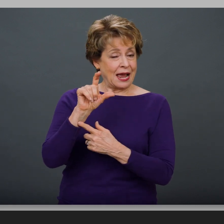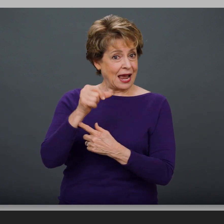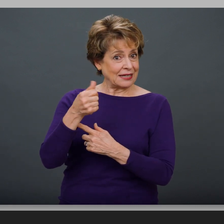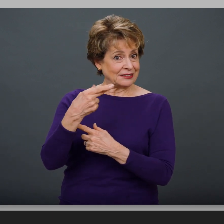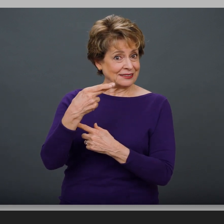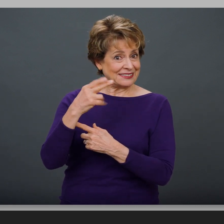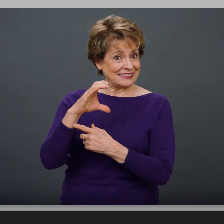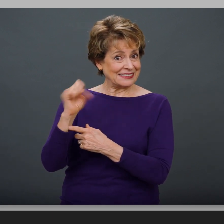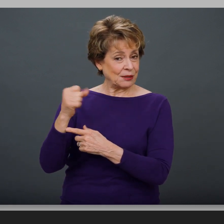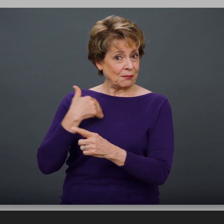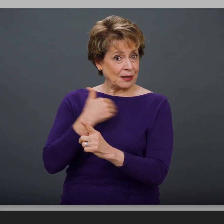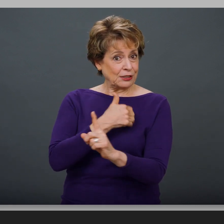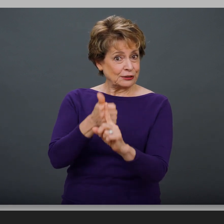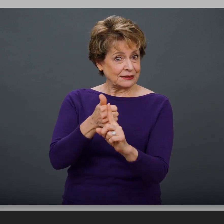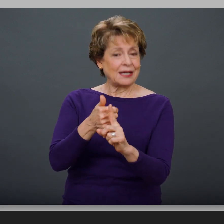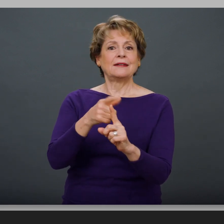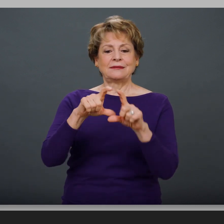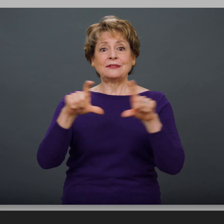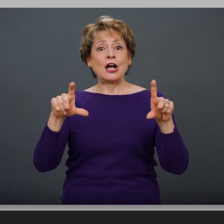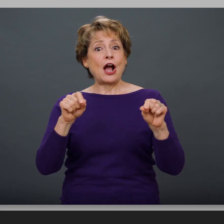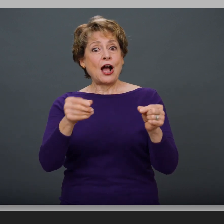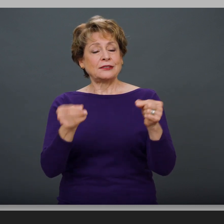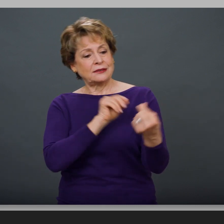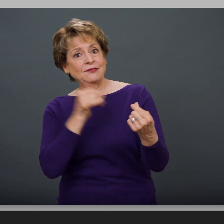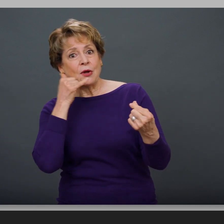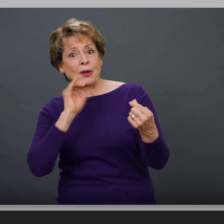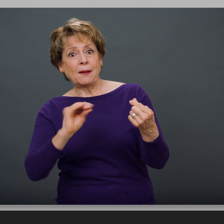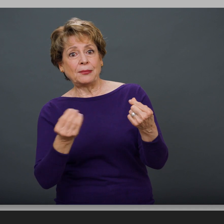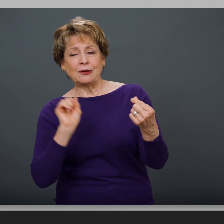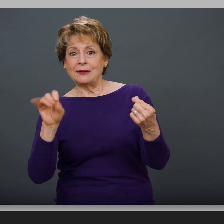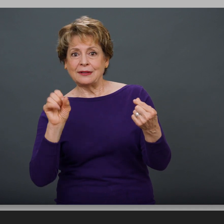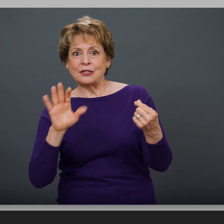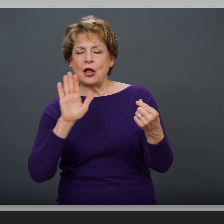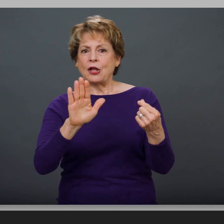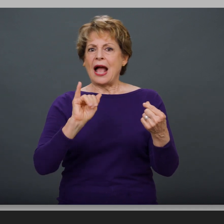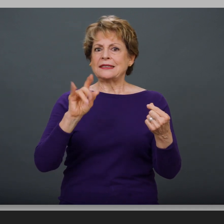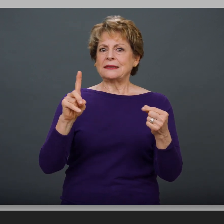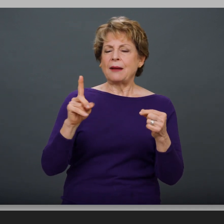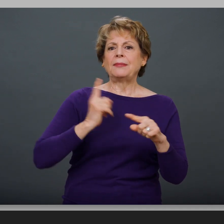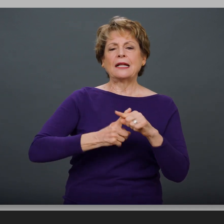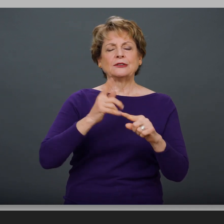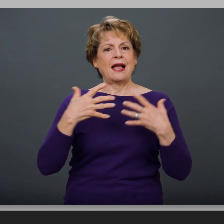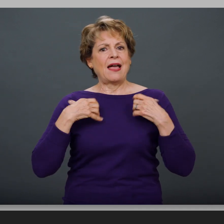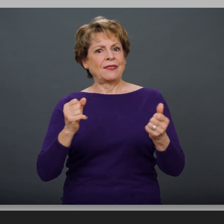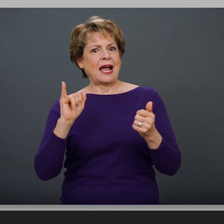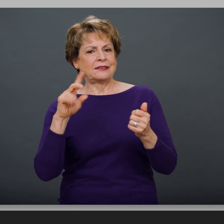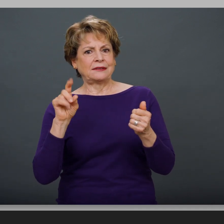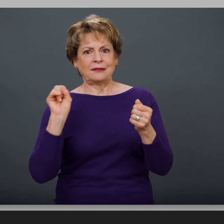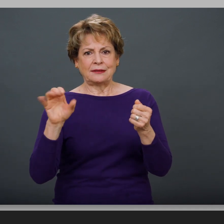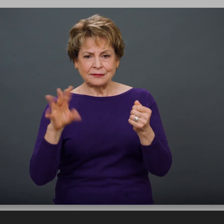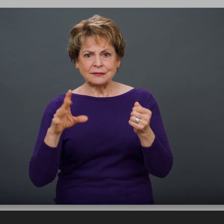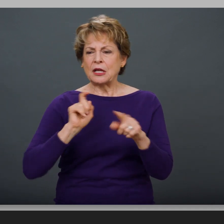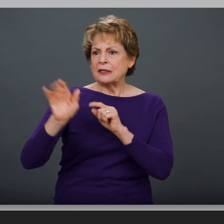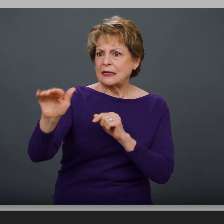Transportation to and from a vaccine site is available in a variety of ways. Access members. Please call the member services